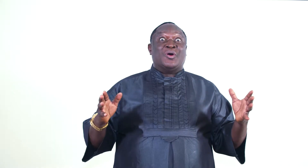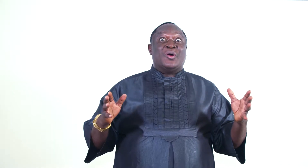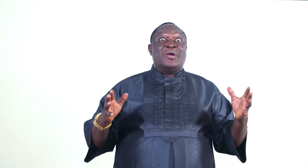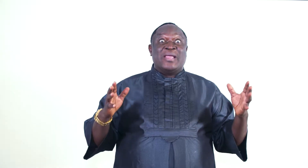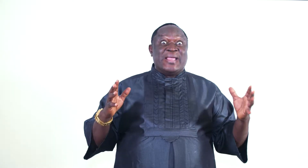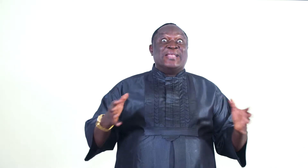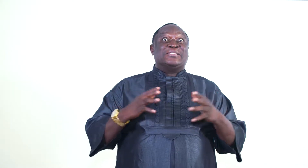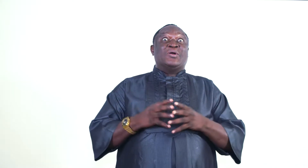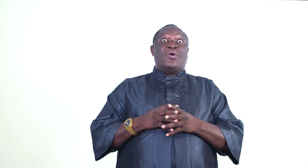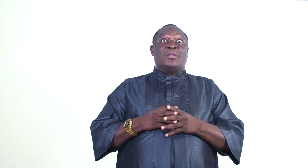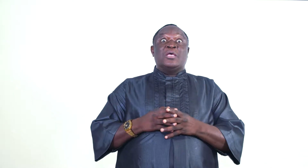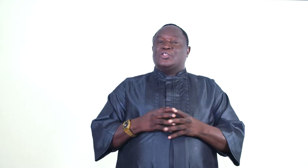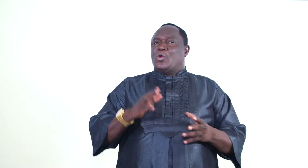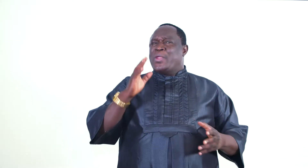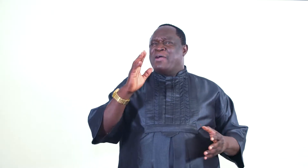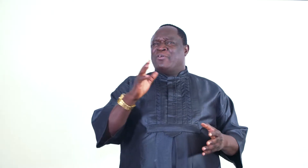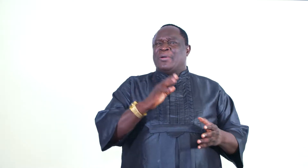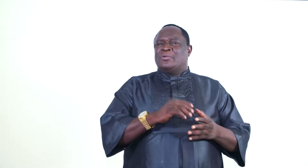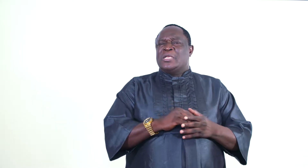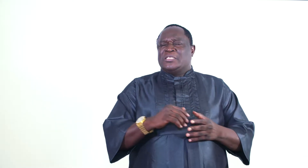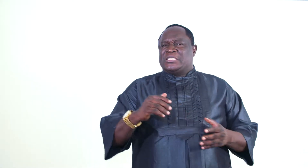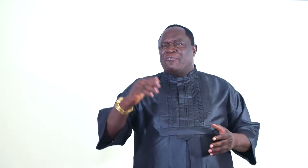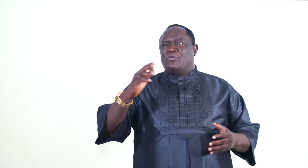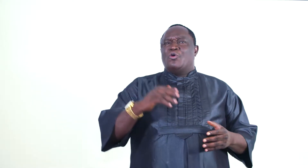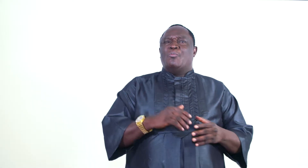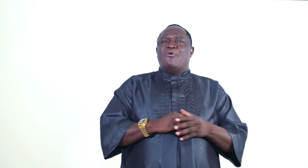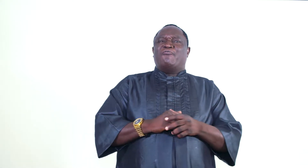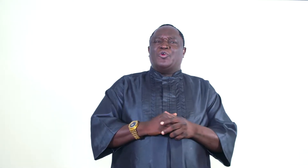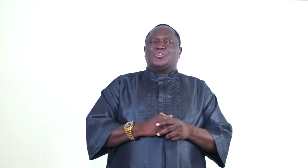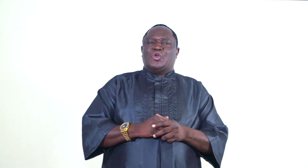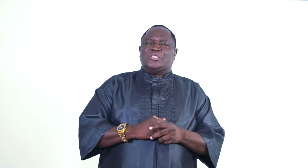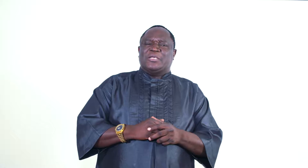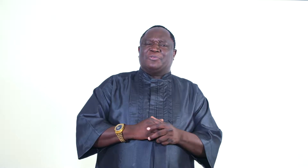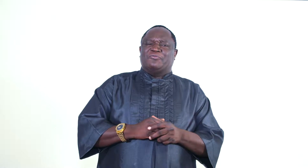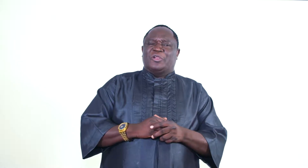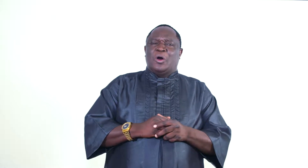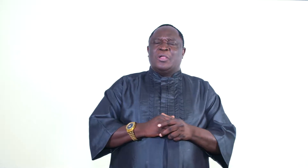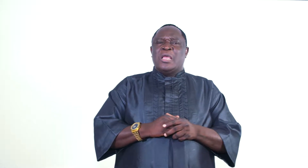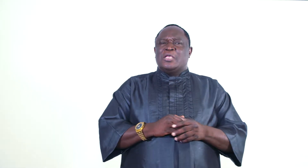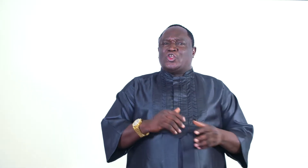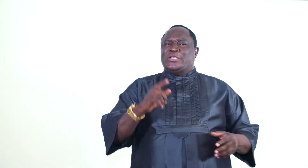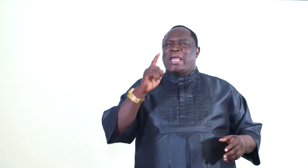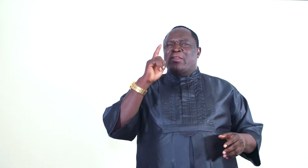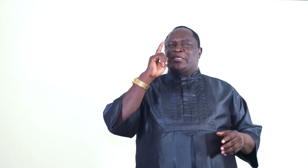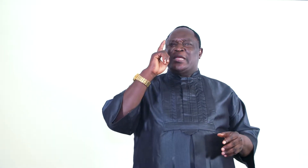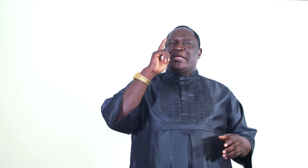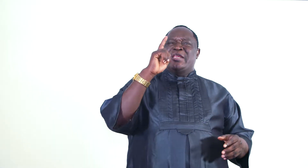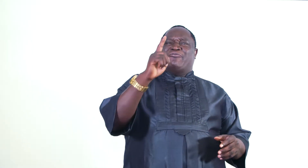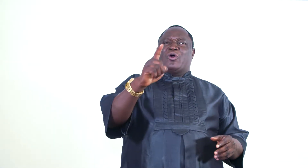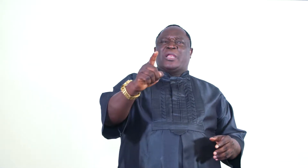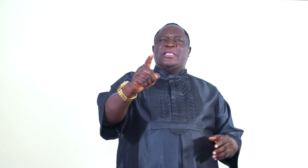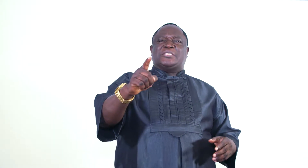Nature is God. So we have about seven or more false concepts of God. So there is a need for cleansing.